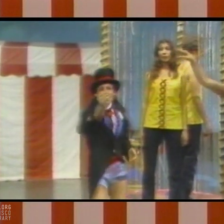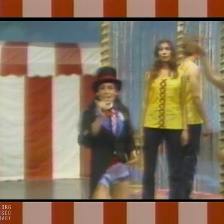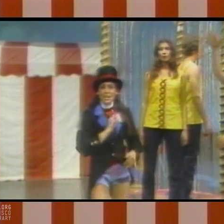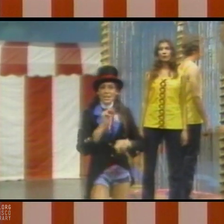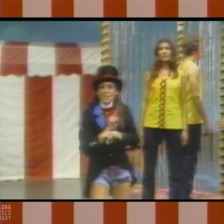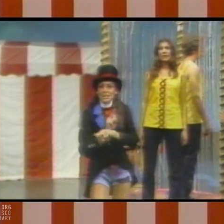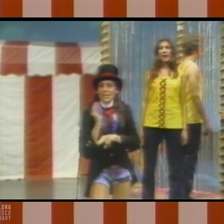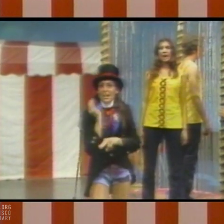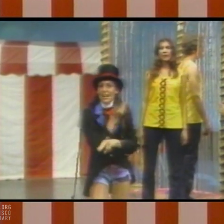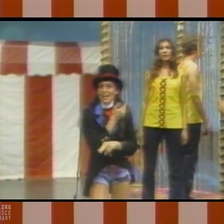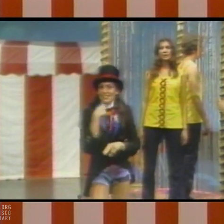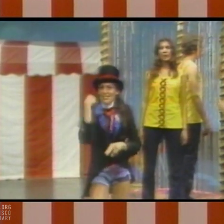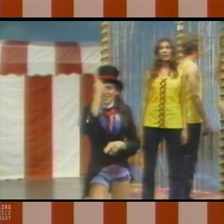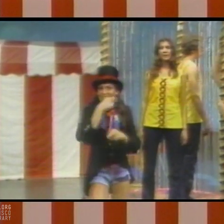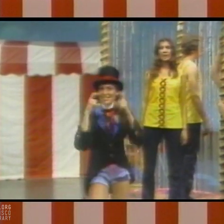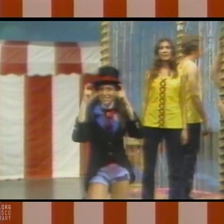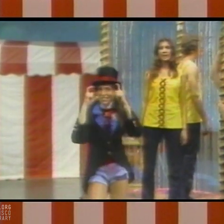You and I use our faces.